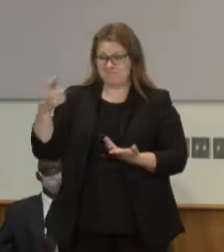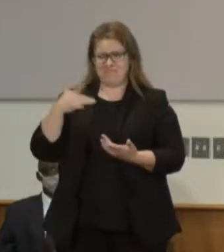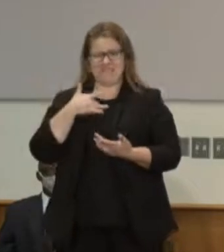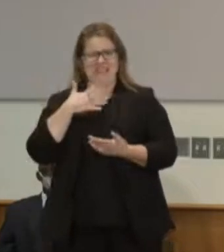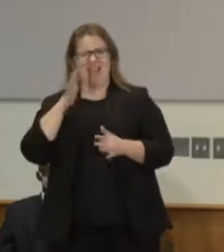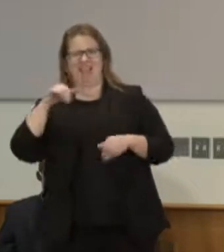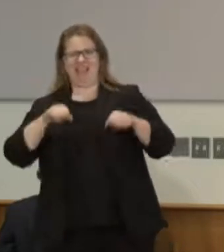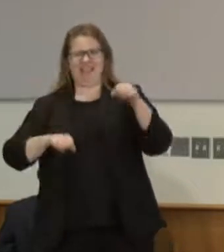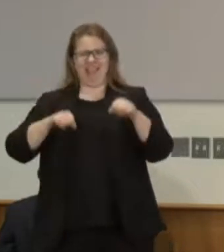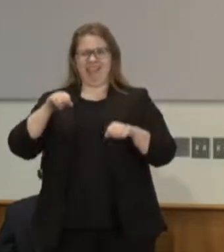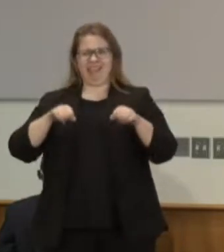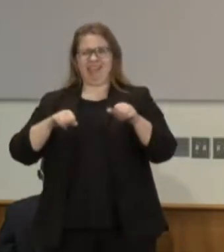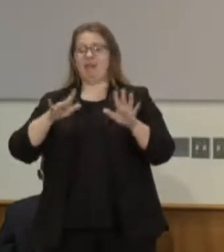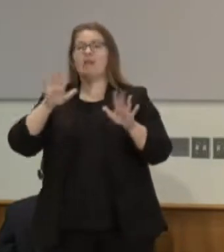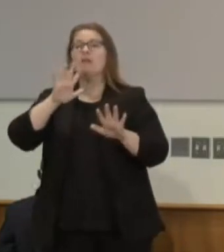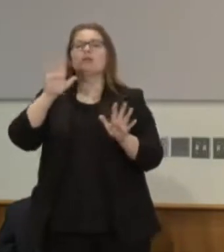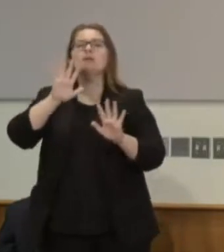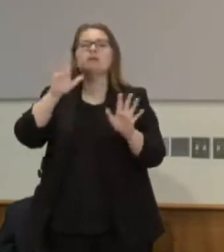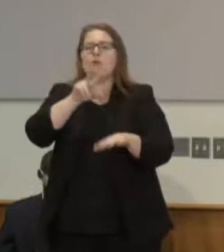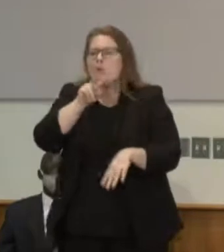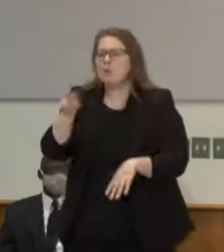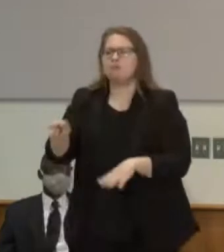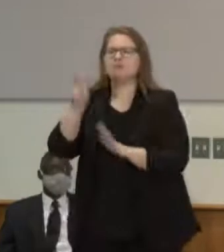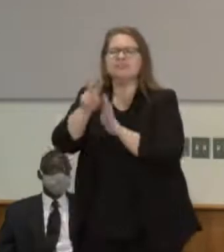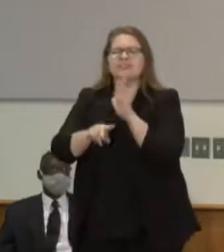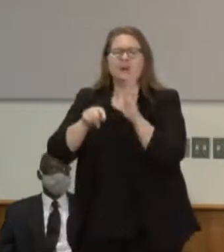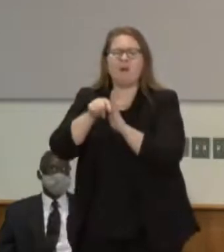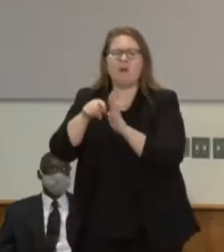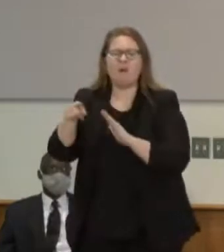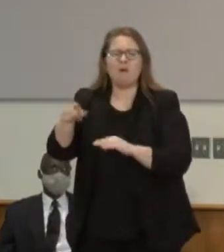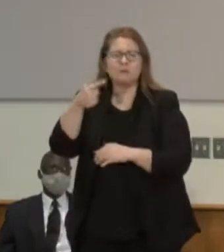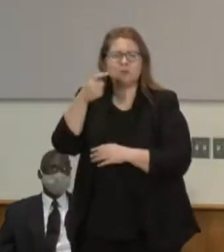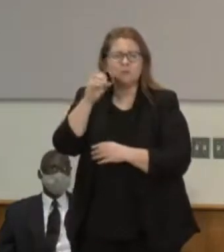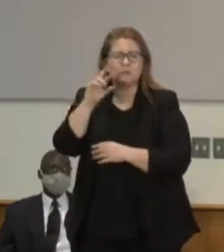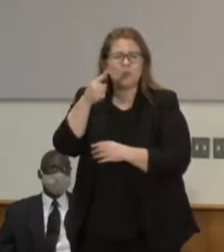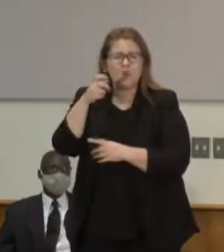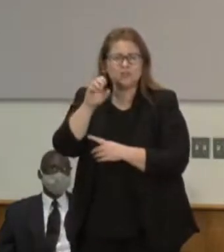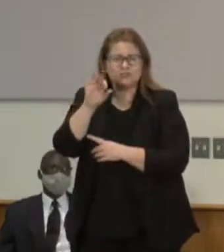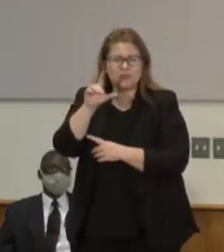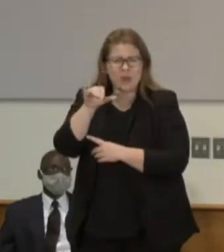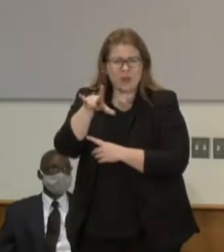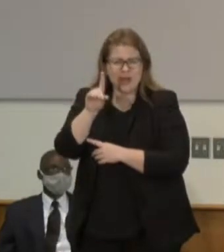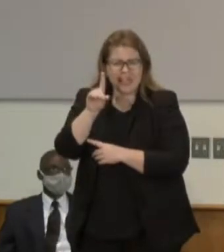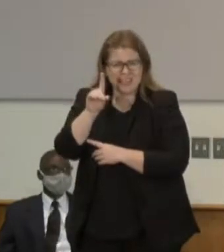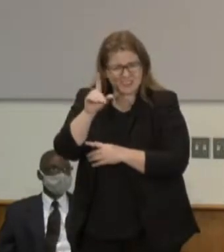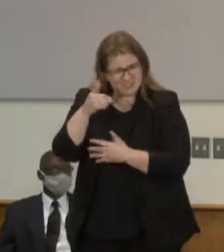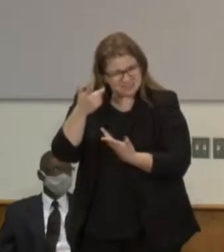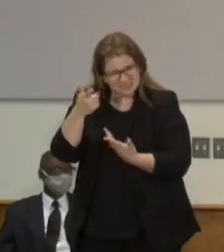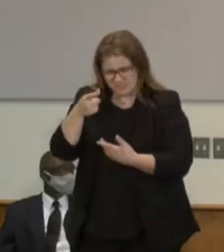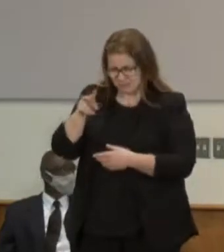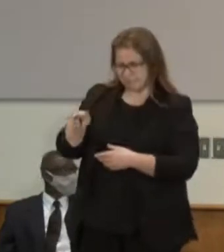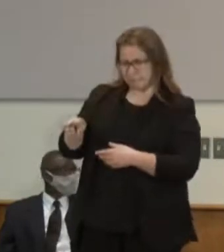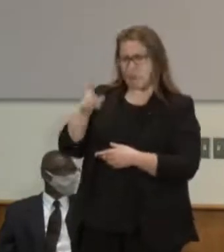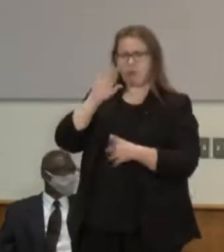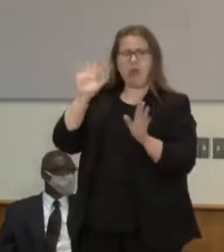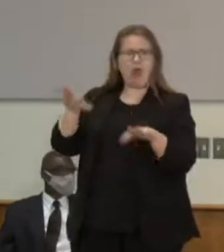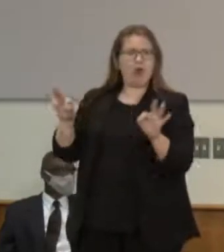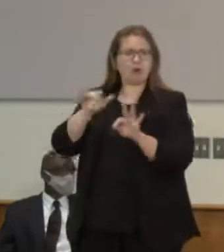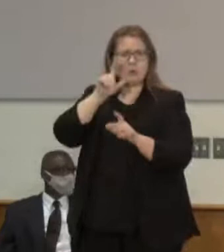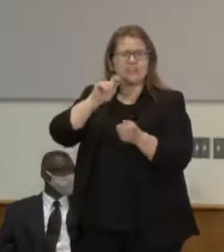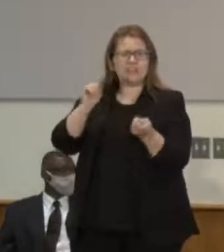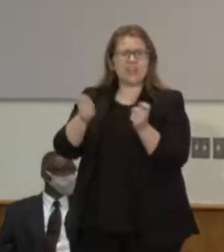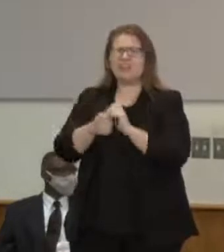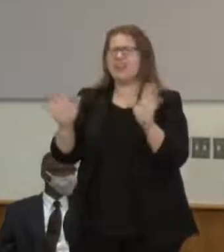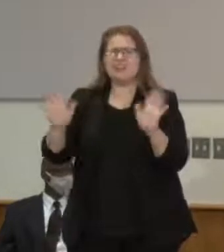they need to watch the video again to see what is that we're trying to change so thank you governor and thank you lieutenant governor for your courage and your